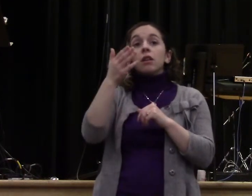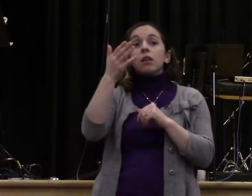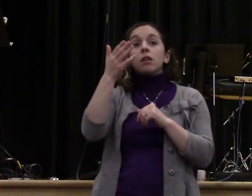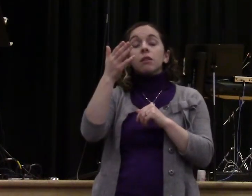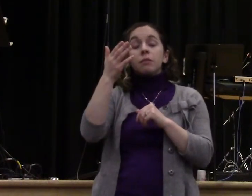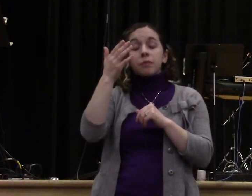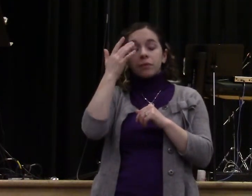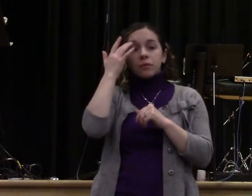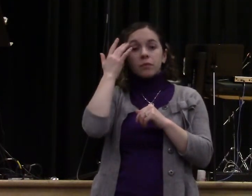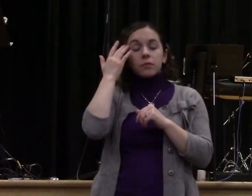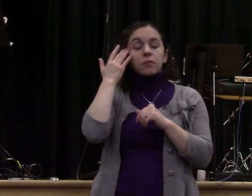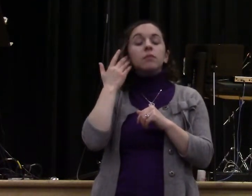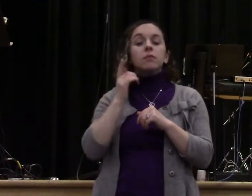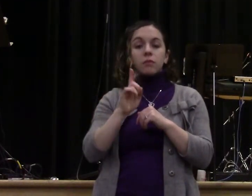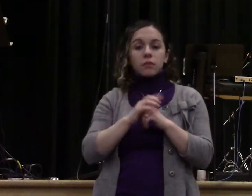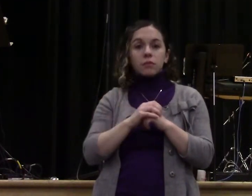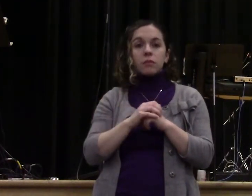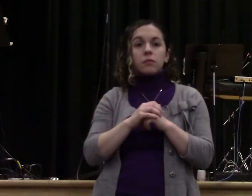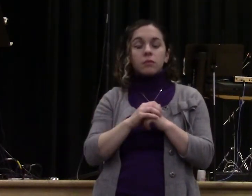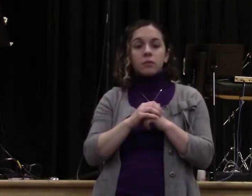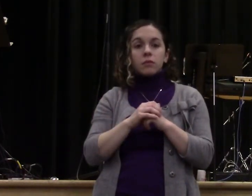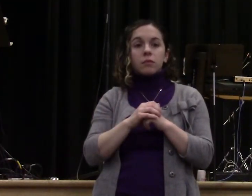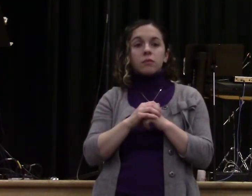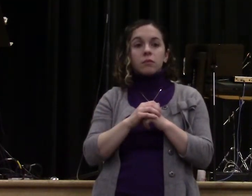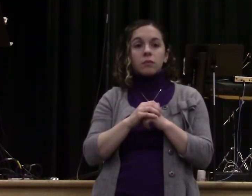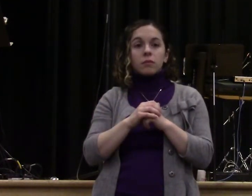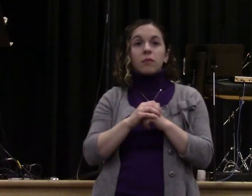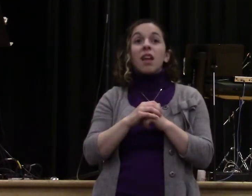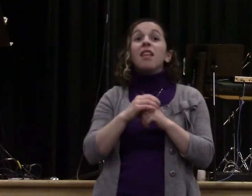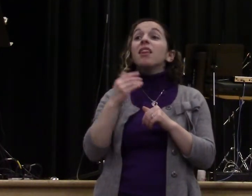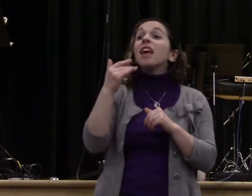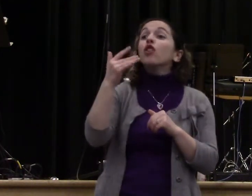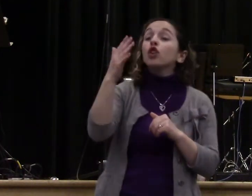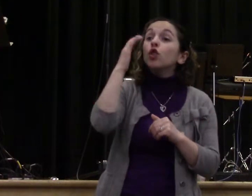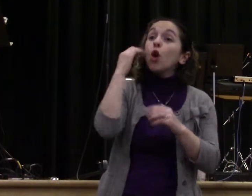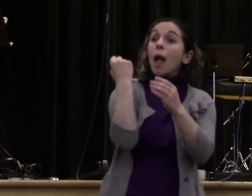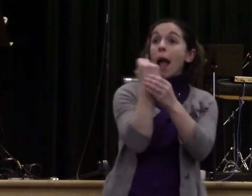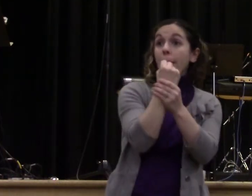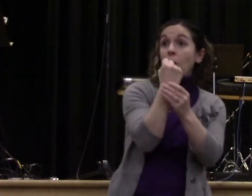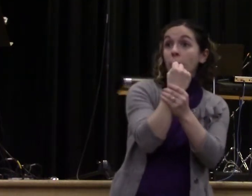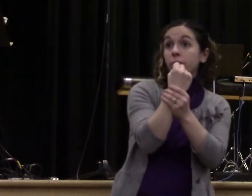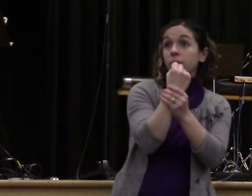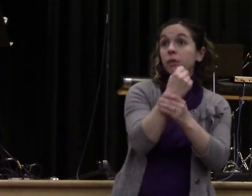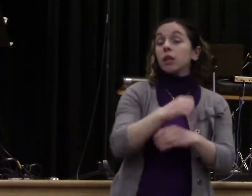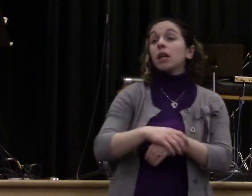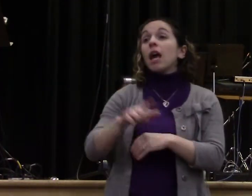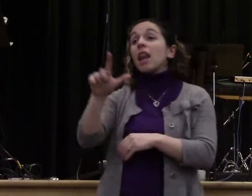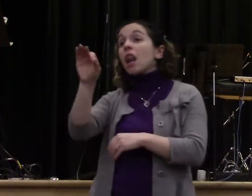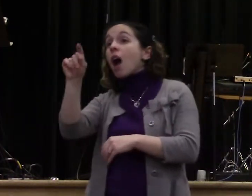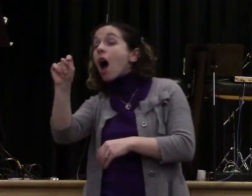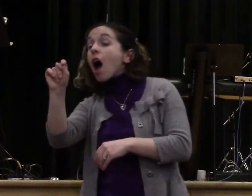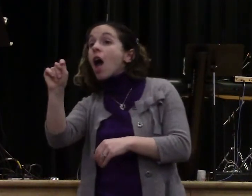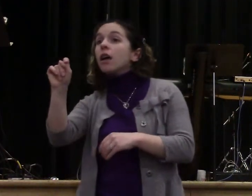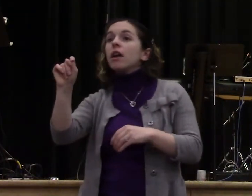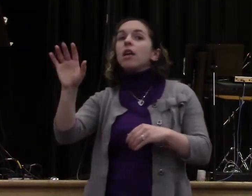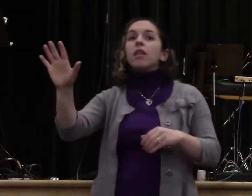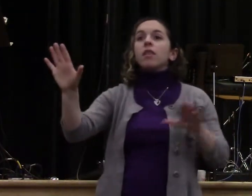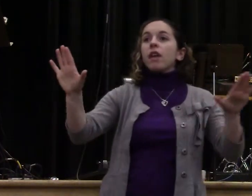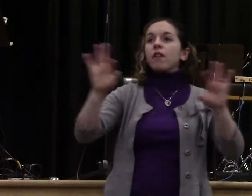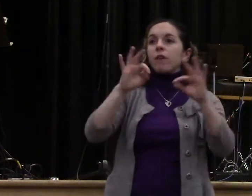long between Lot's servants and Abraham's servants were fighting and quarreling over grazing lands. Okay? And what about Hagar? Does anybody